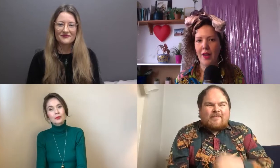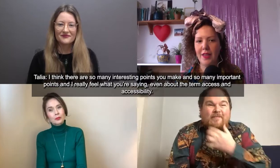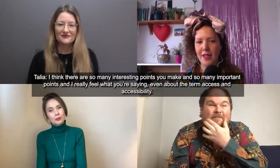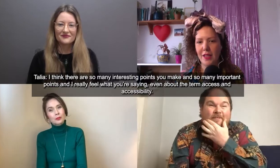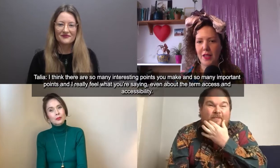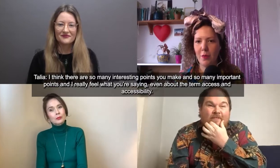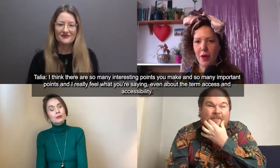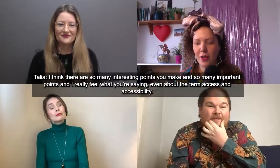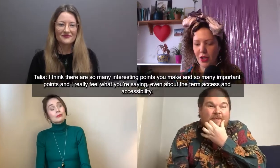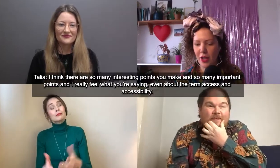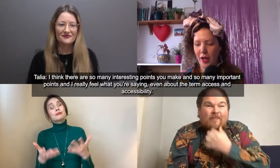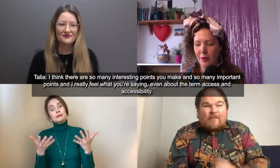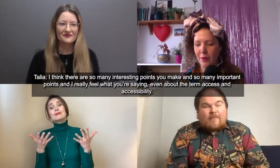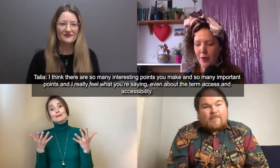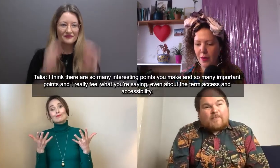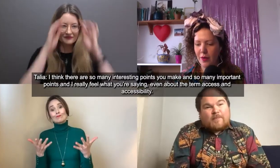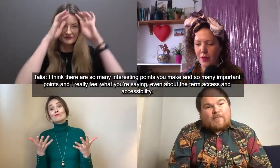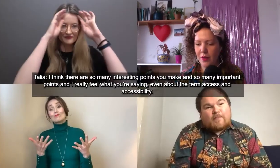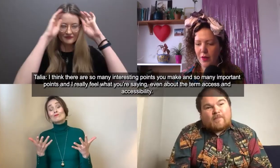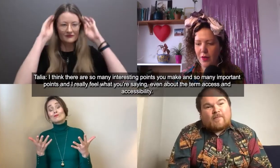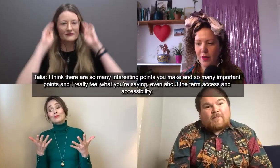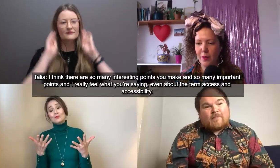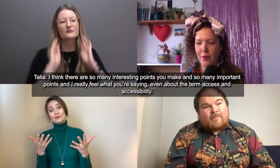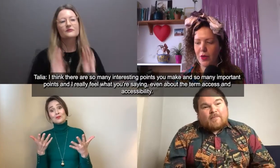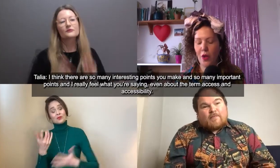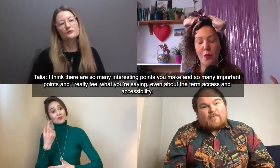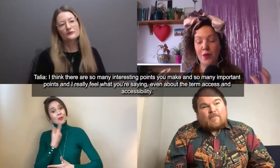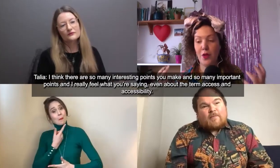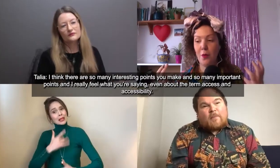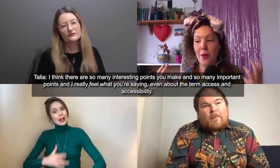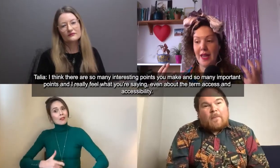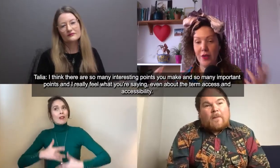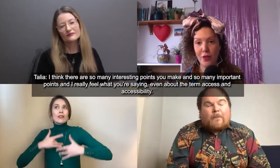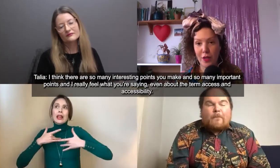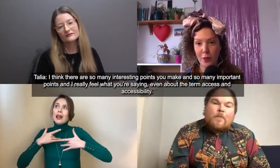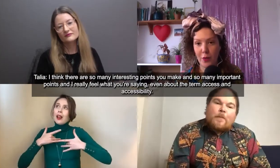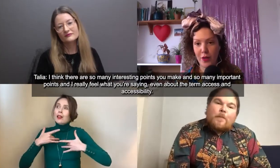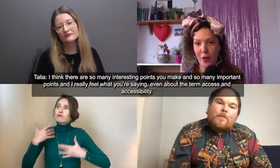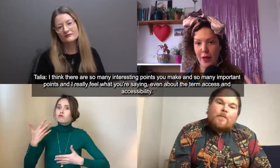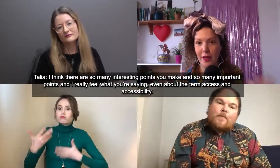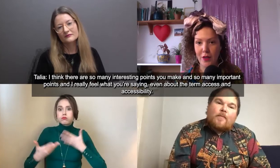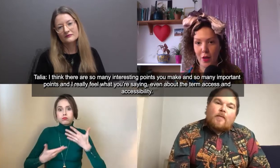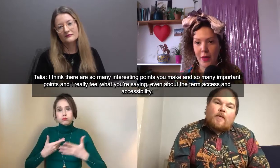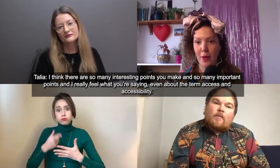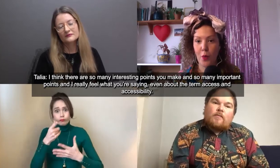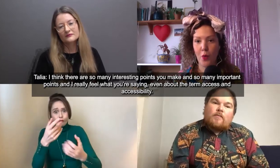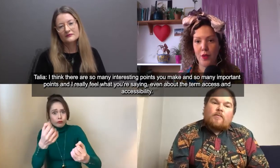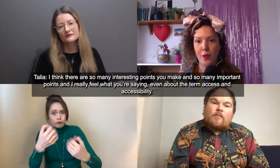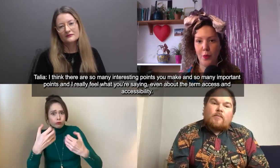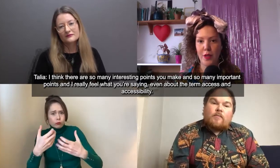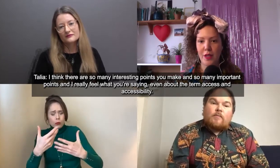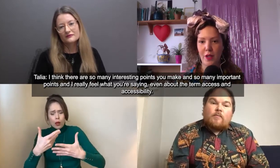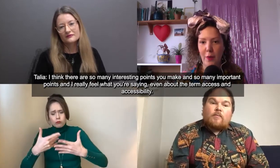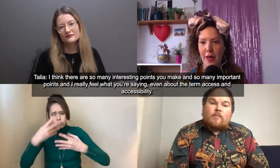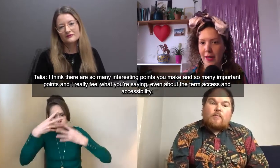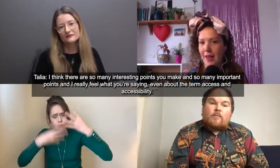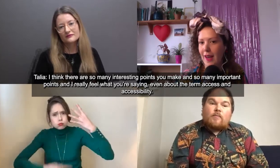think there's so much um so so many interesting points that you make and so many important points that you make and yeah I